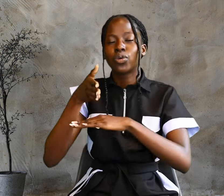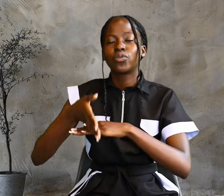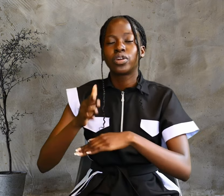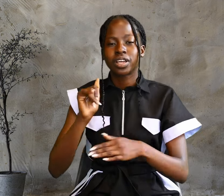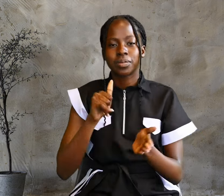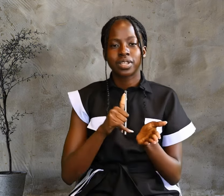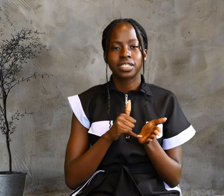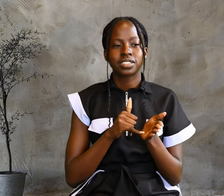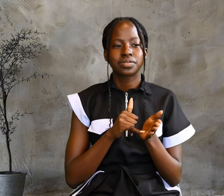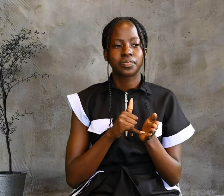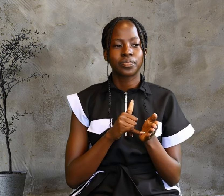overcome it.